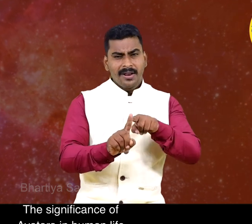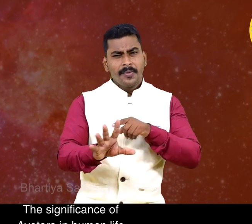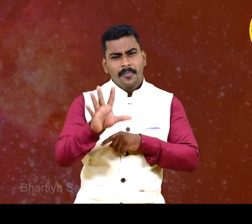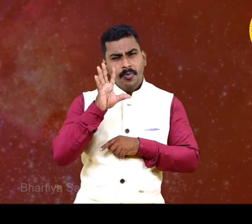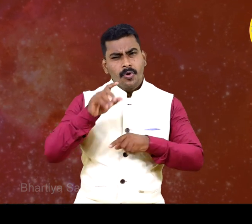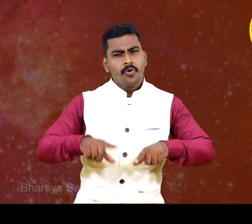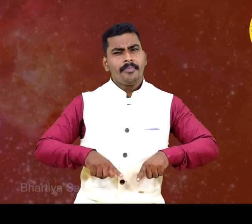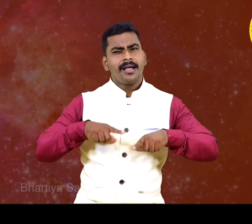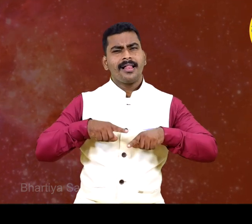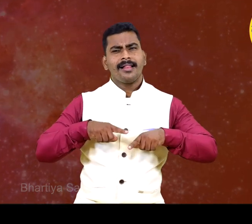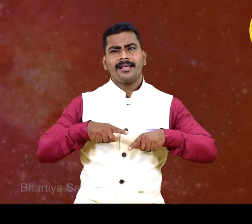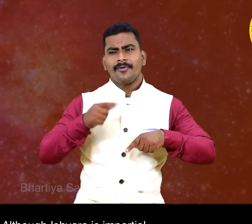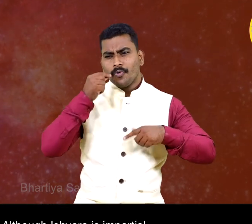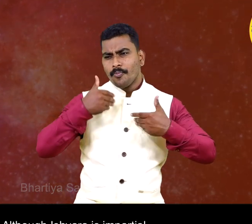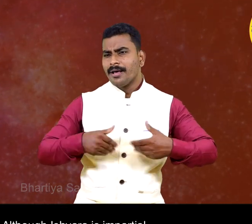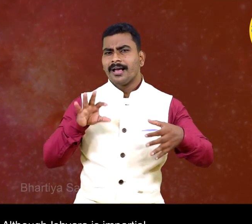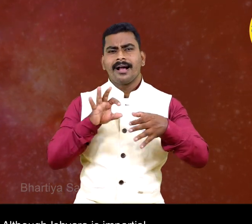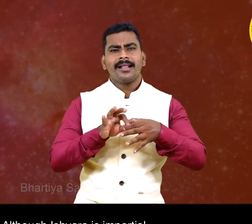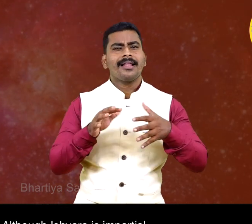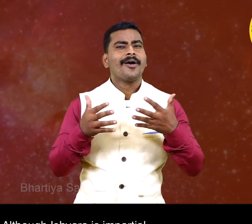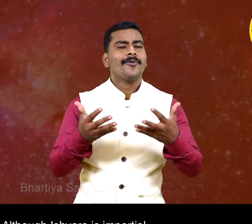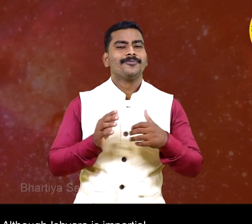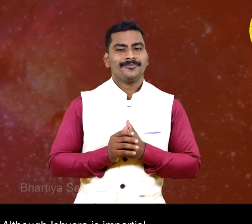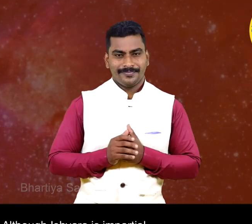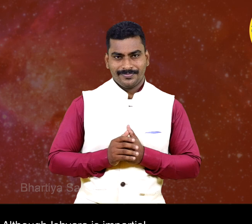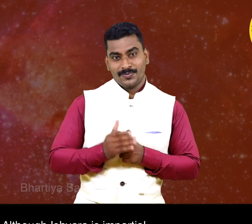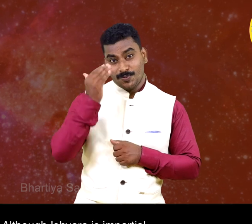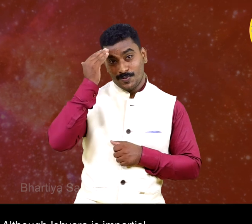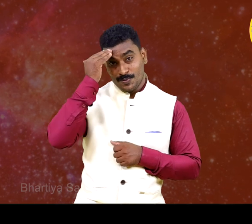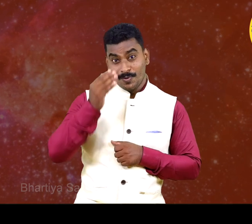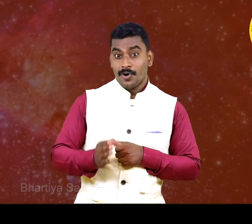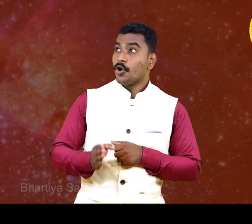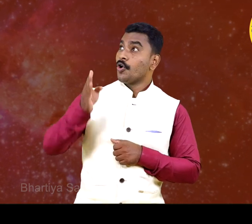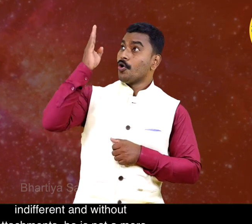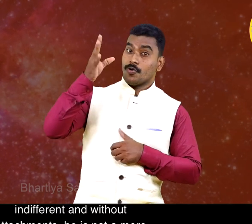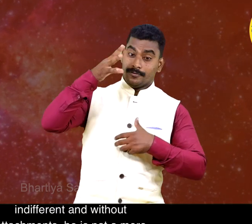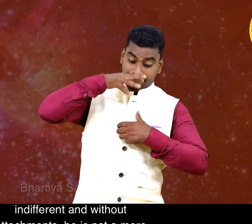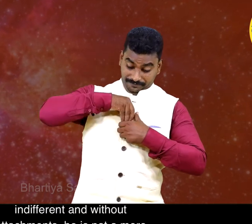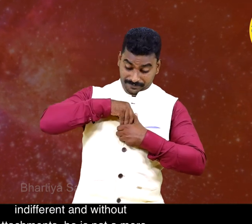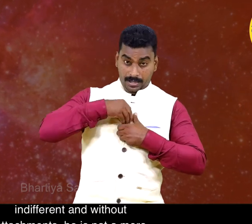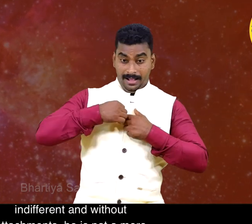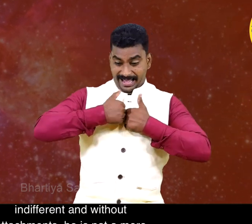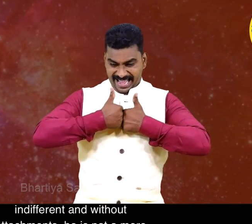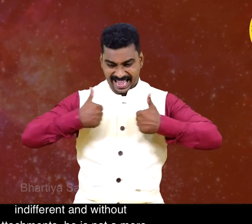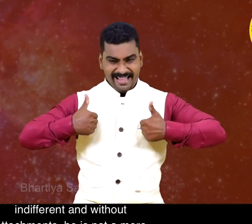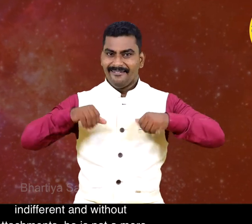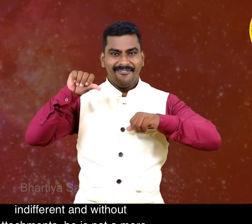Although Ishwara is impartial, indifferent and without